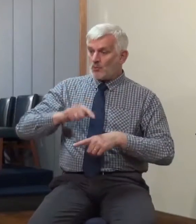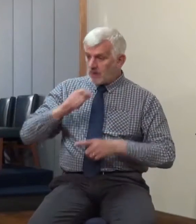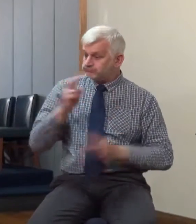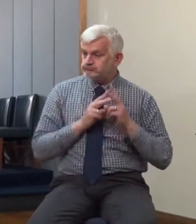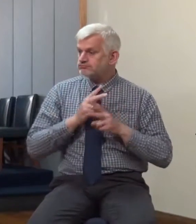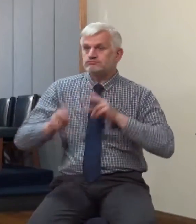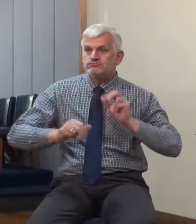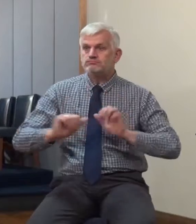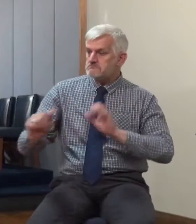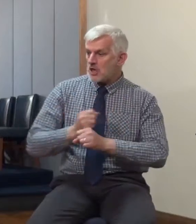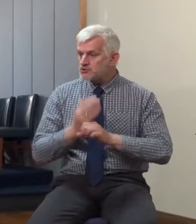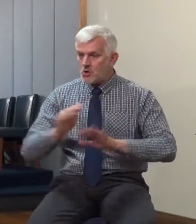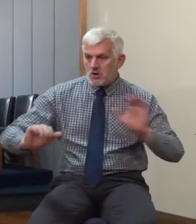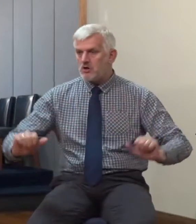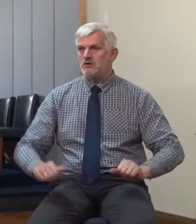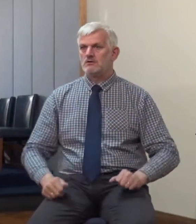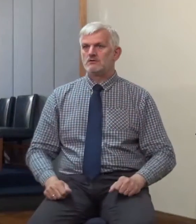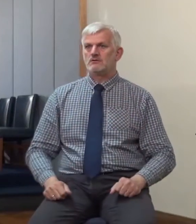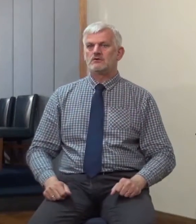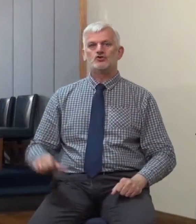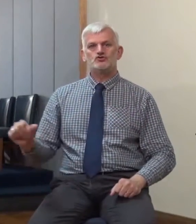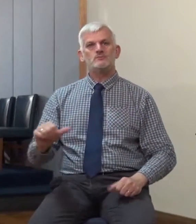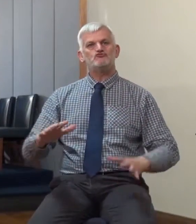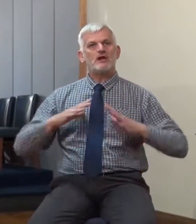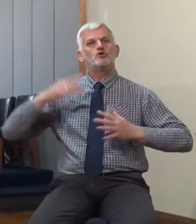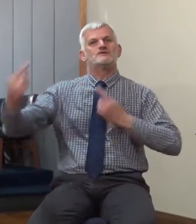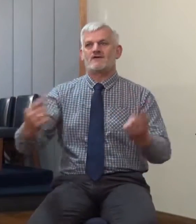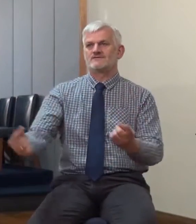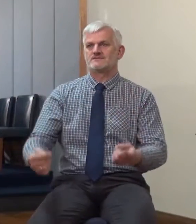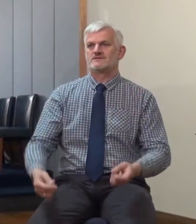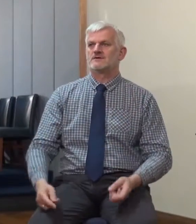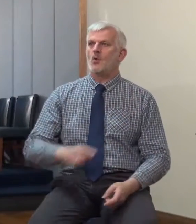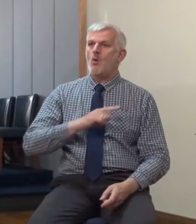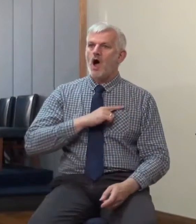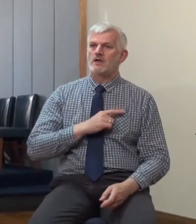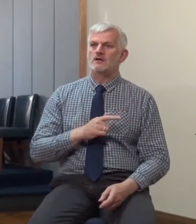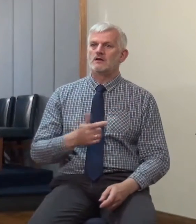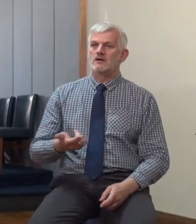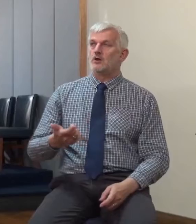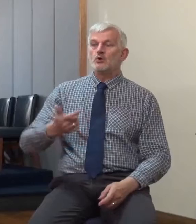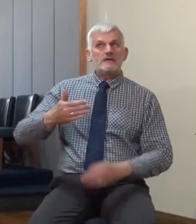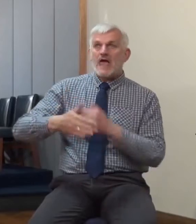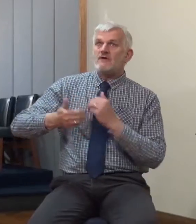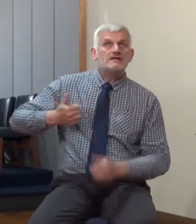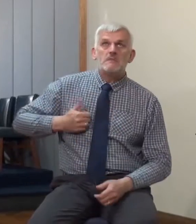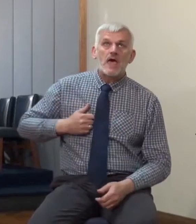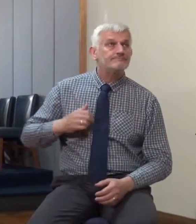Therefore be ye also ready, for in such an hour as ye think not, the Son of Man cometh.